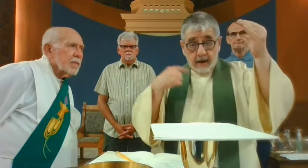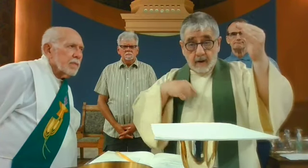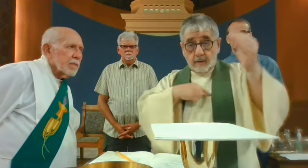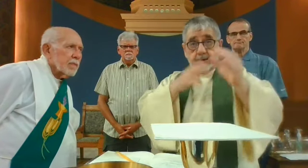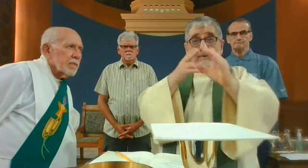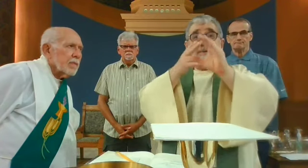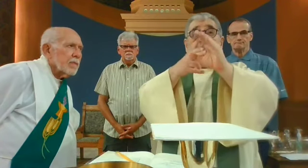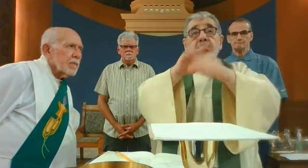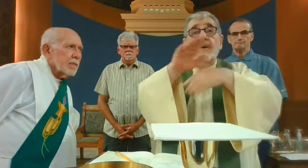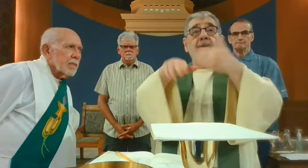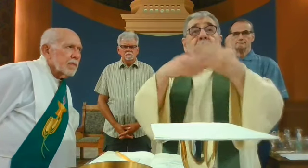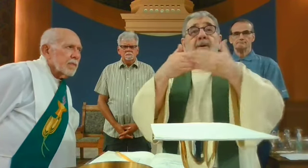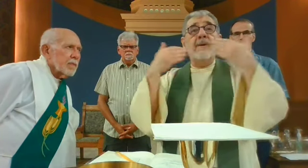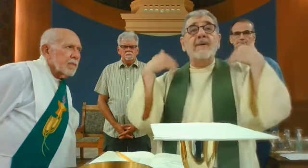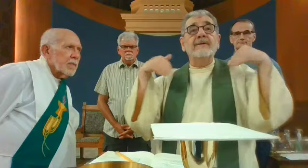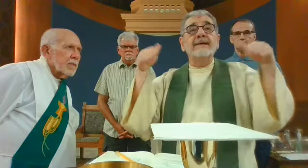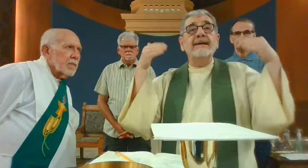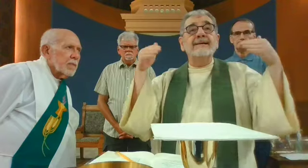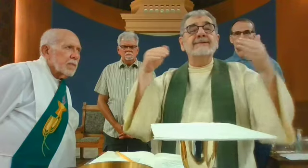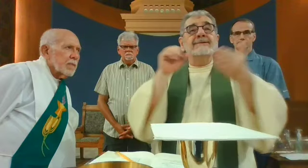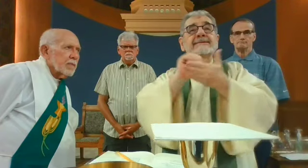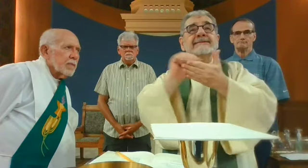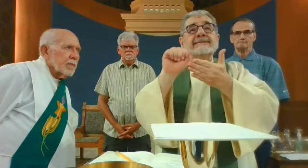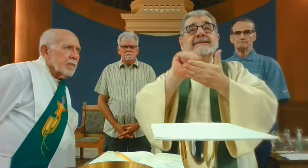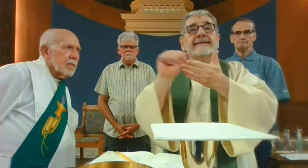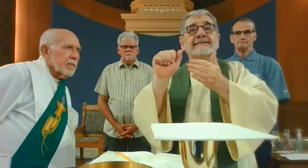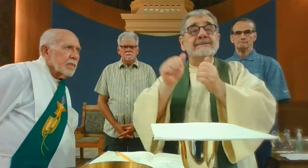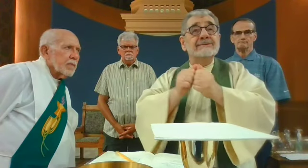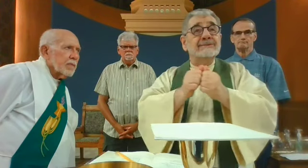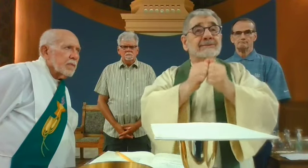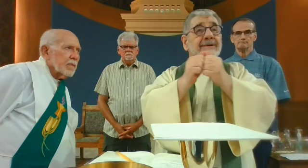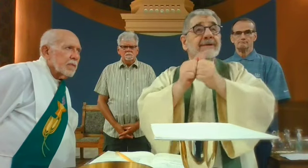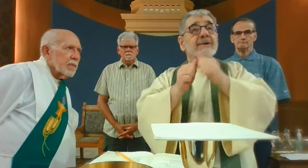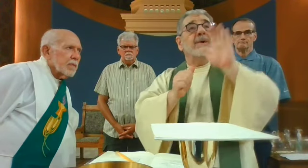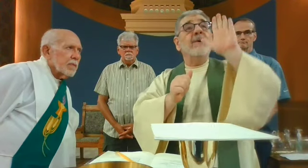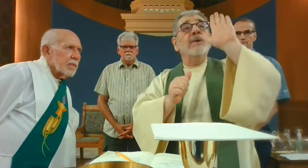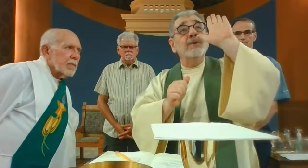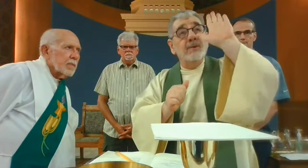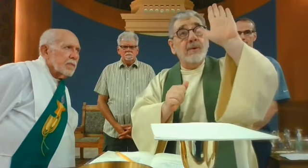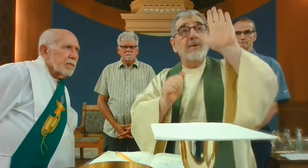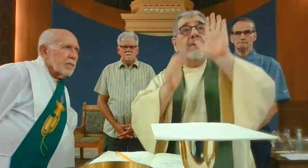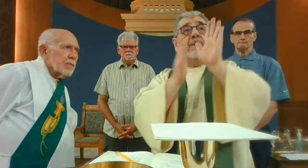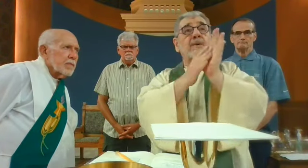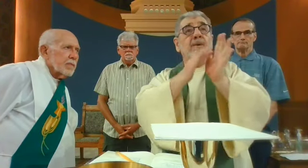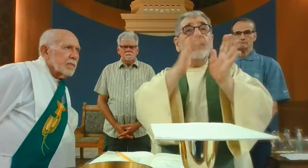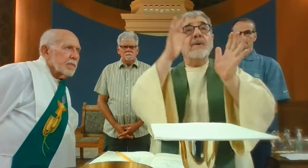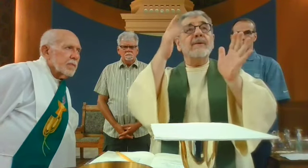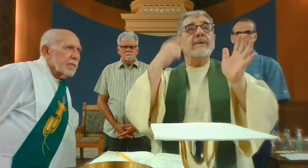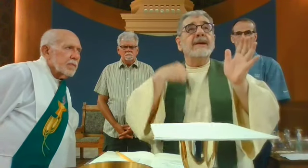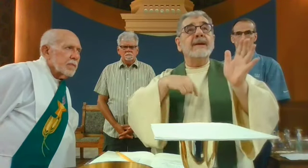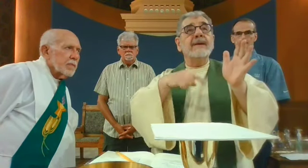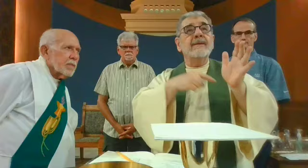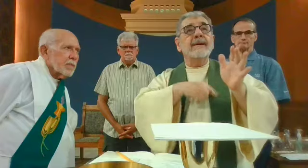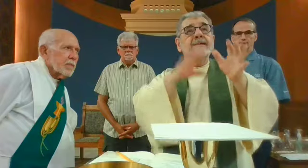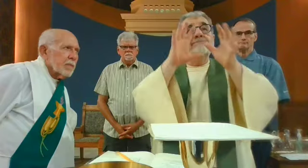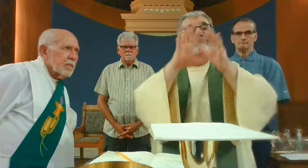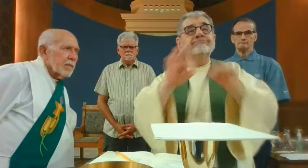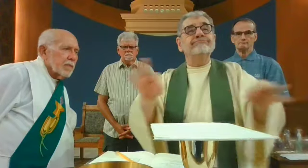Now, together, with all the angels and powers of heaven, in one voice peace without end, we acclaim.